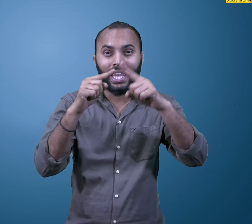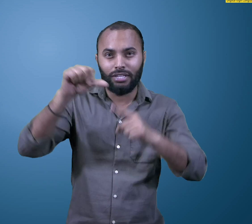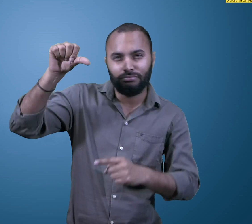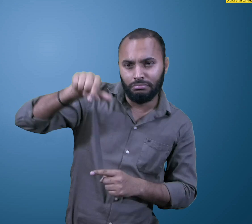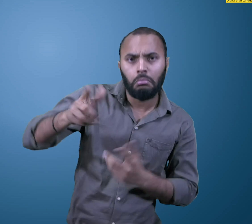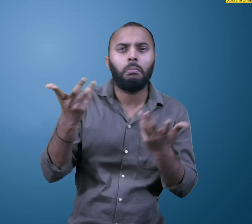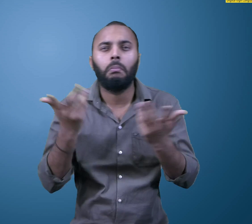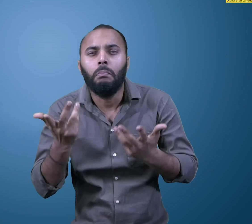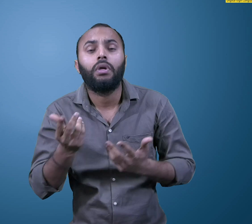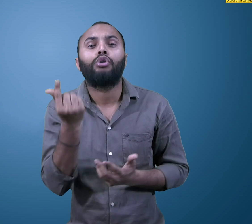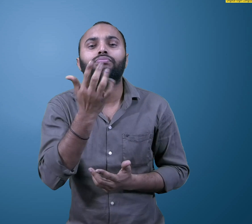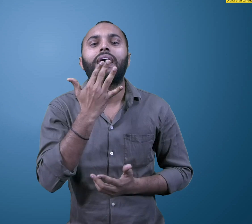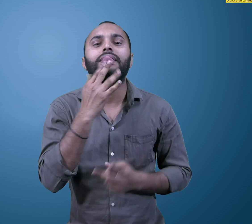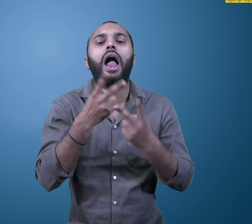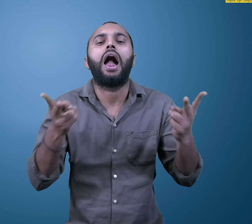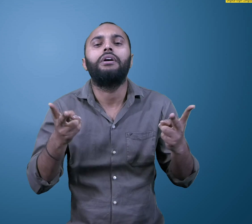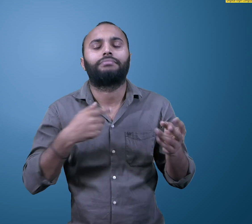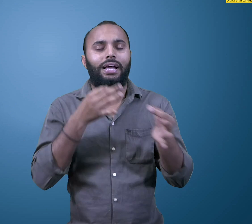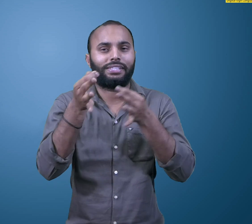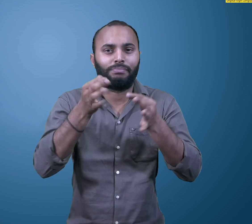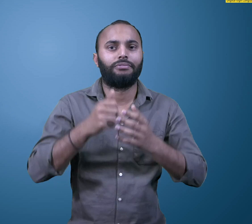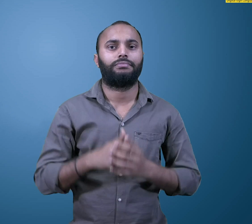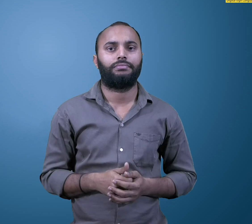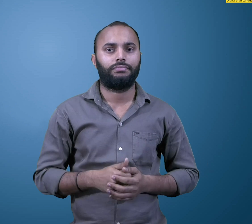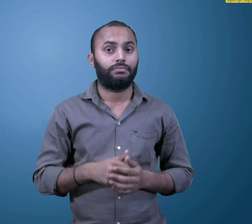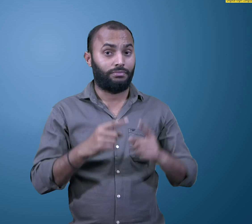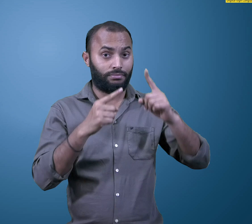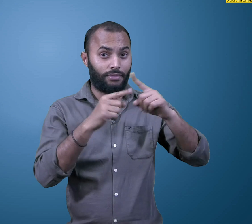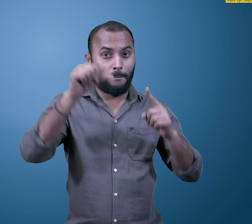Turpentine is used while oil painting.